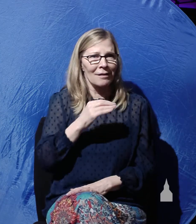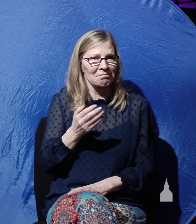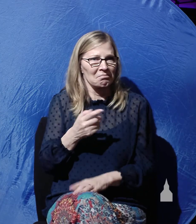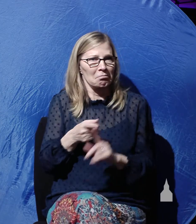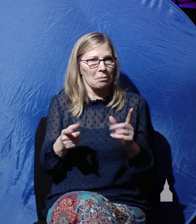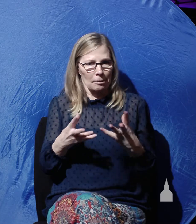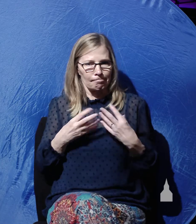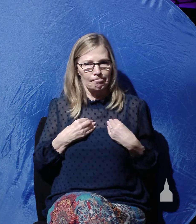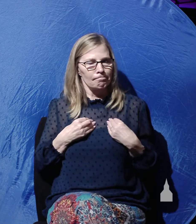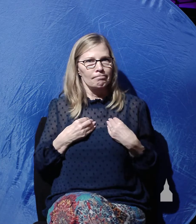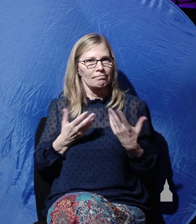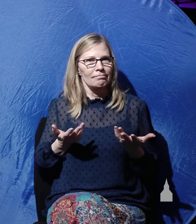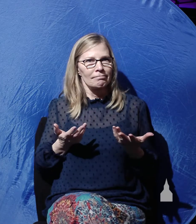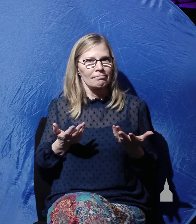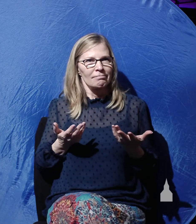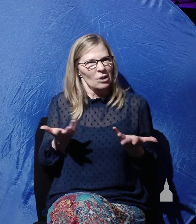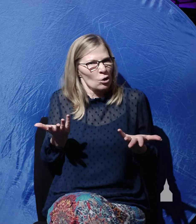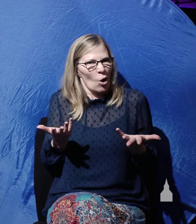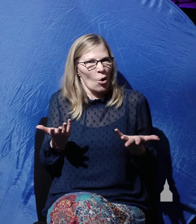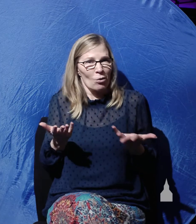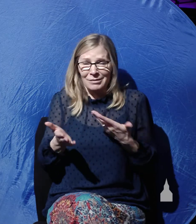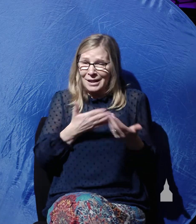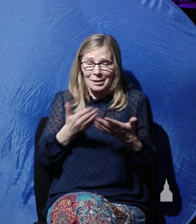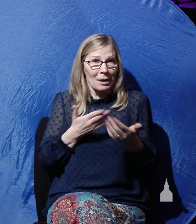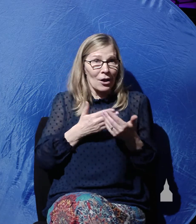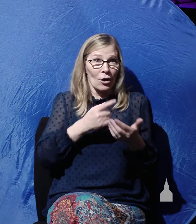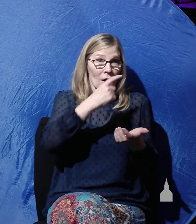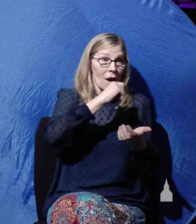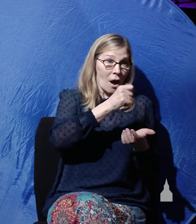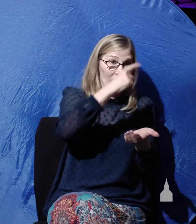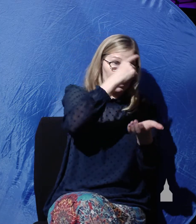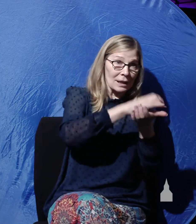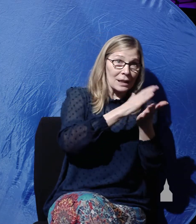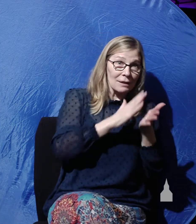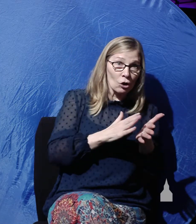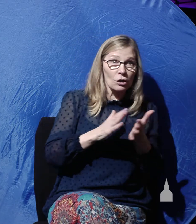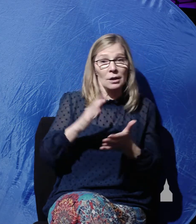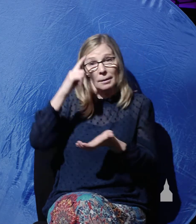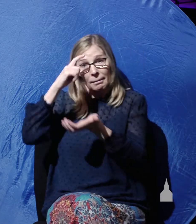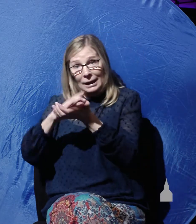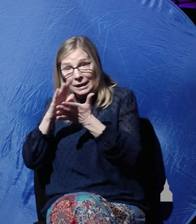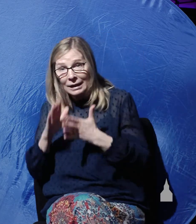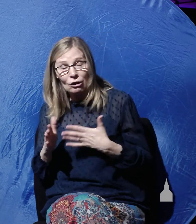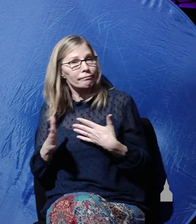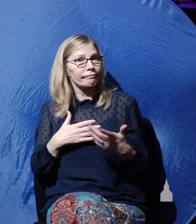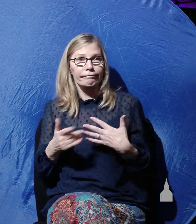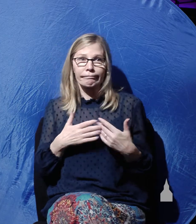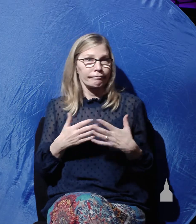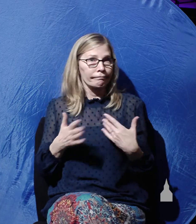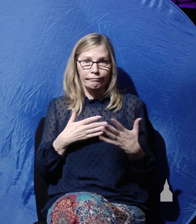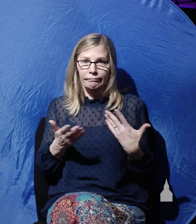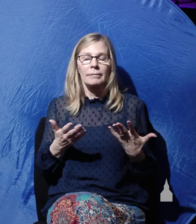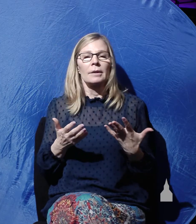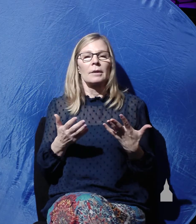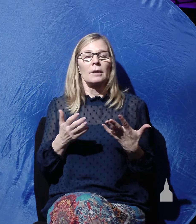unbelievers or believers, rolled away the stone. Now there are others who then suggest that perhaps it was the Lord's disciples